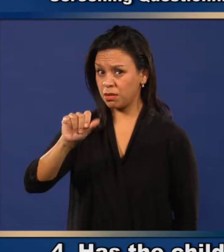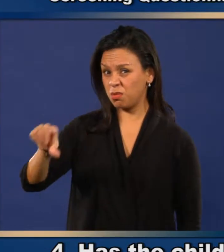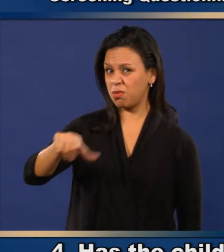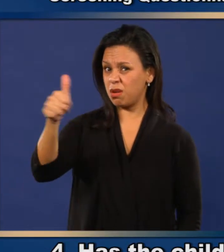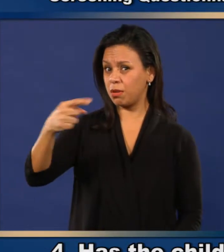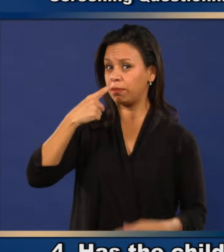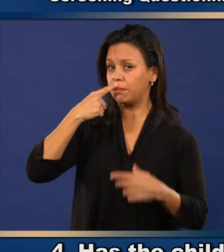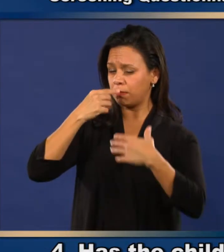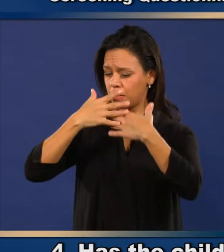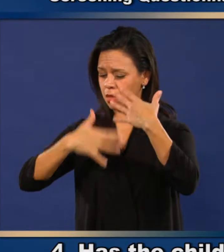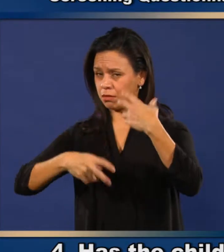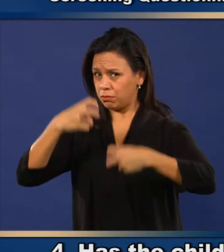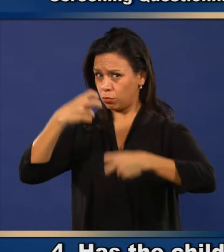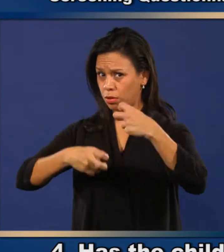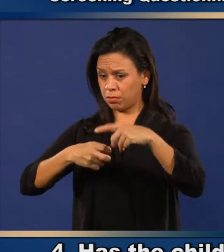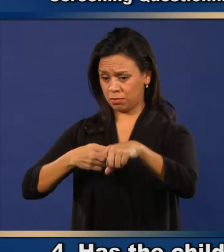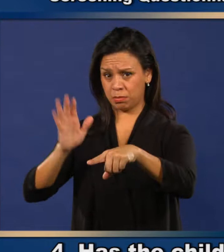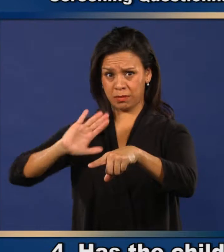a blood disorder?